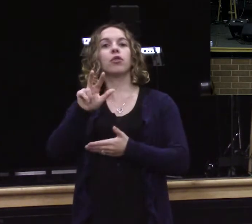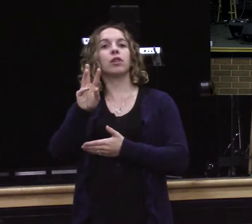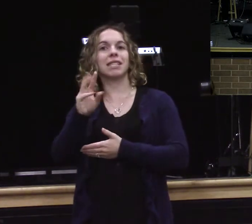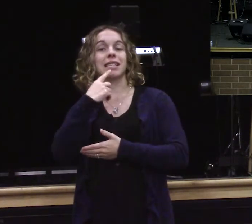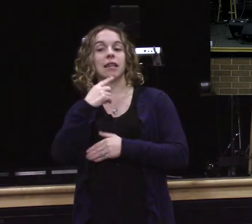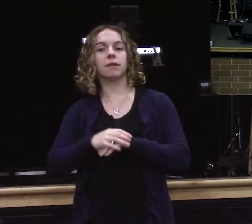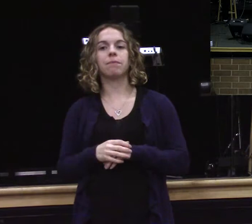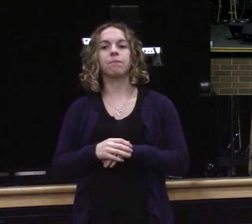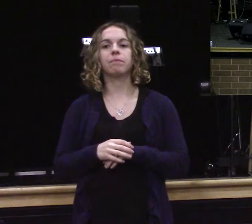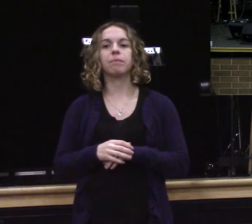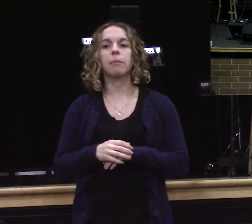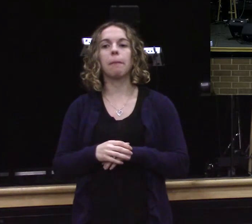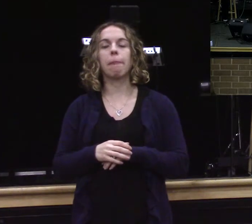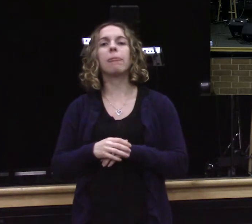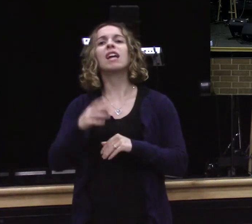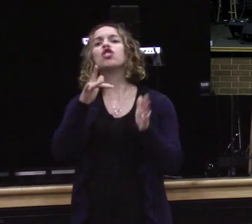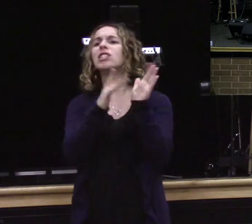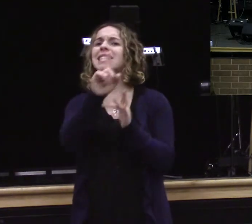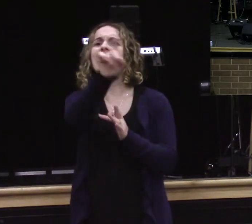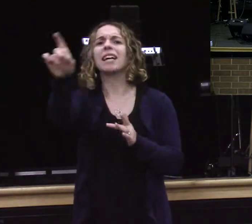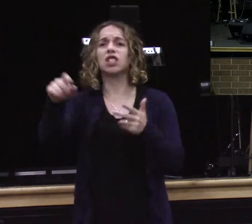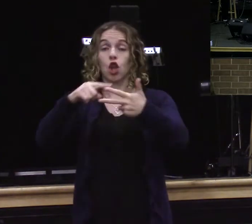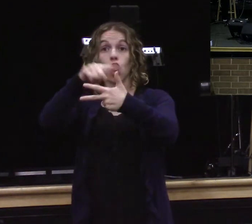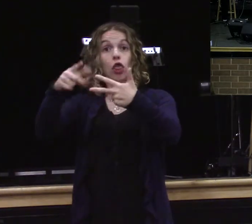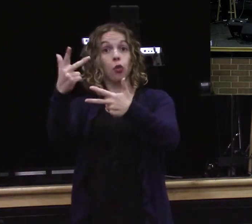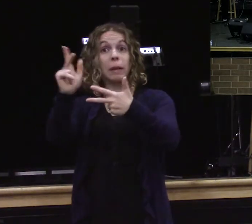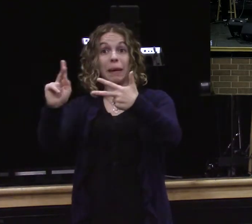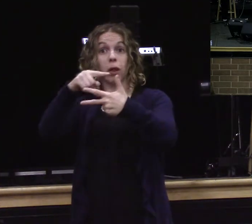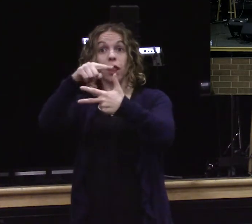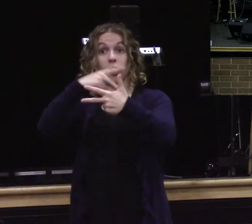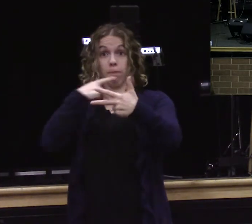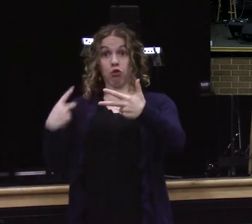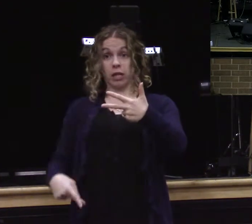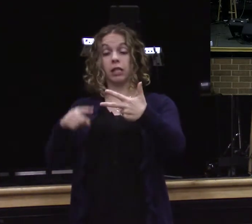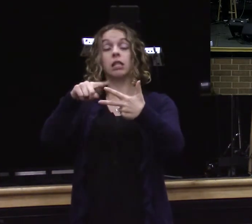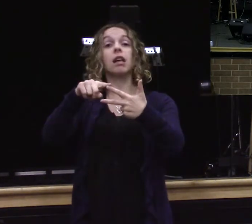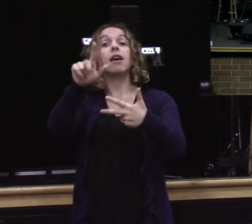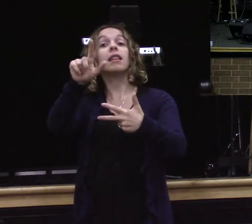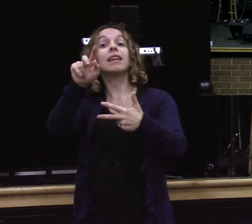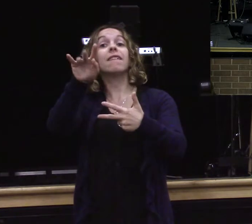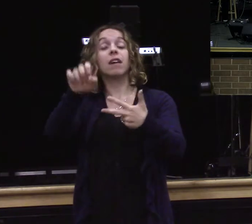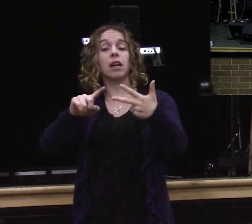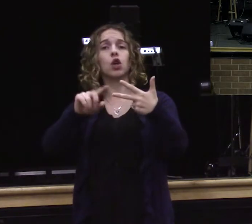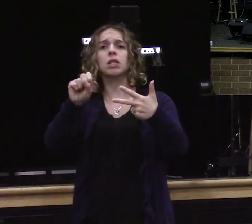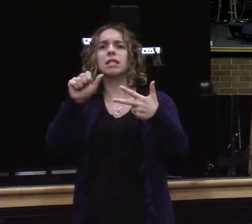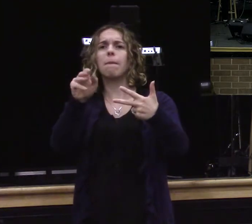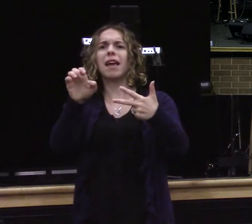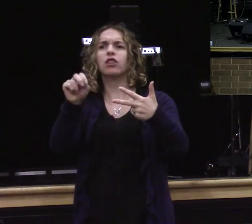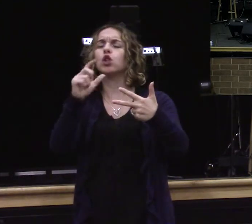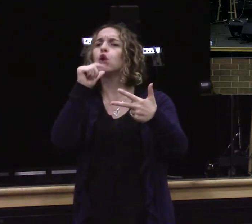verse he says which of these three do you think proved to be a neighbor to a man who fell into the robber's hands